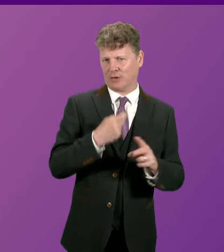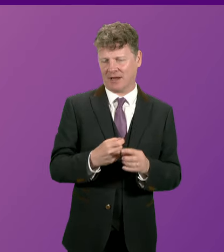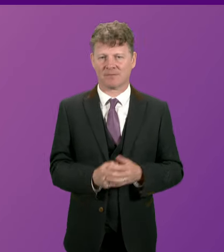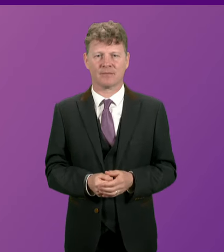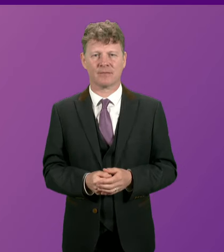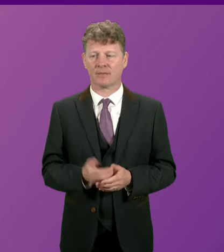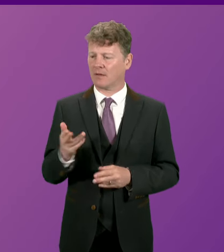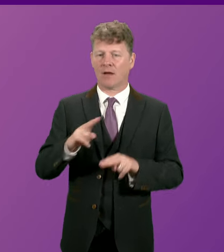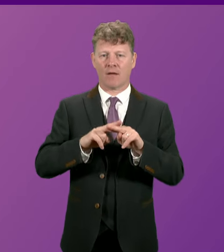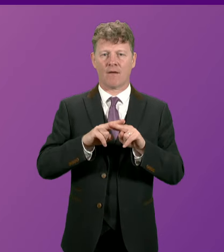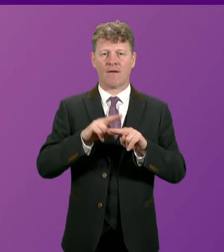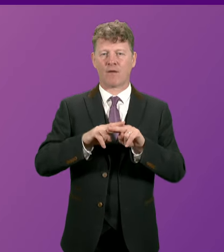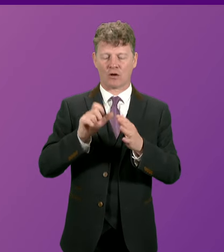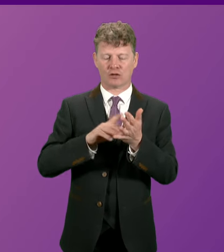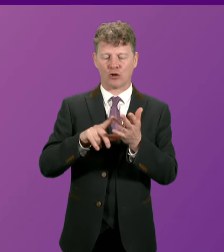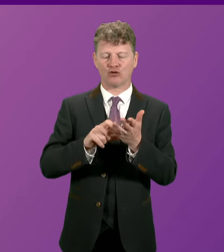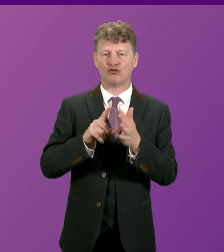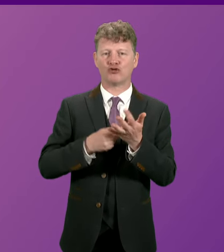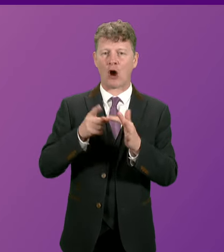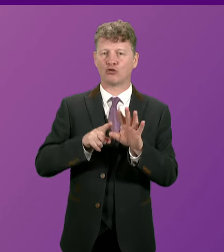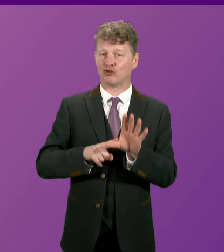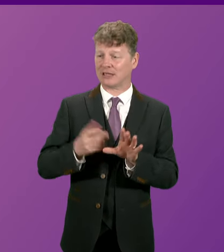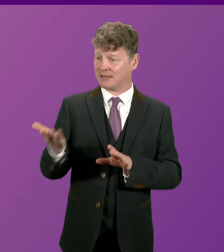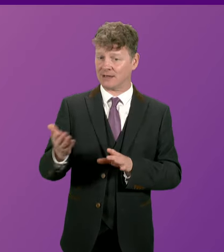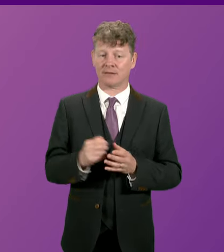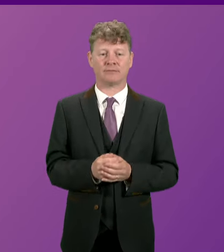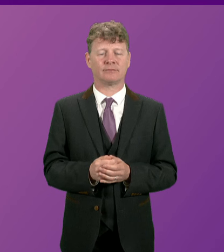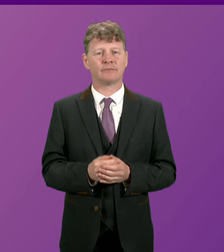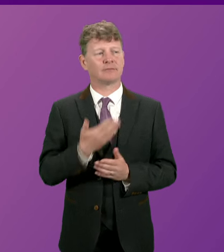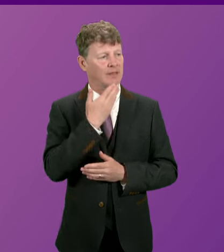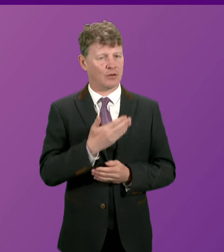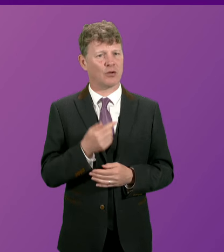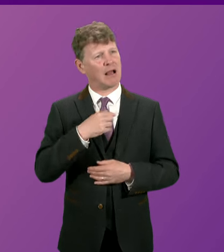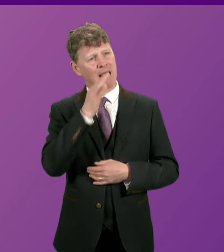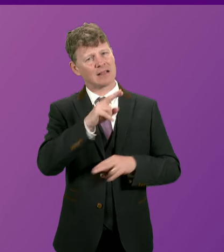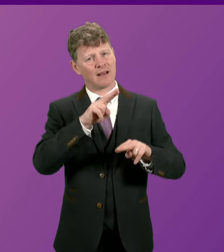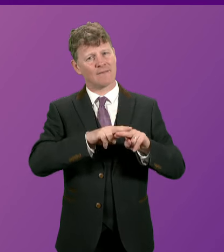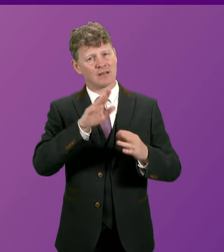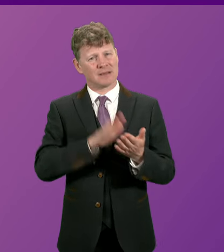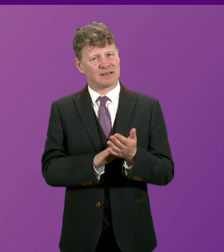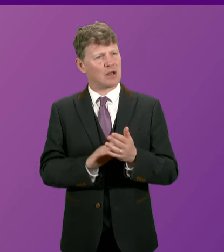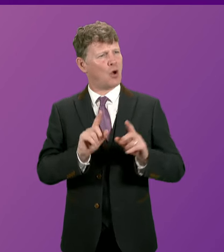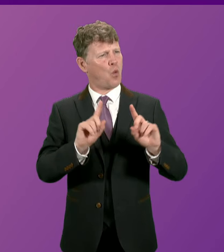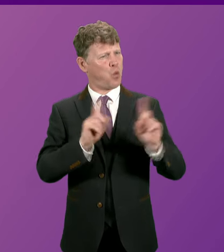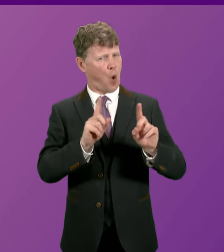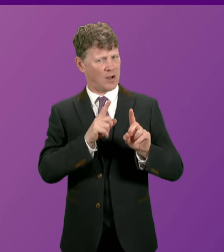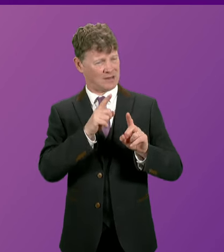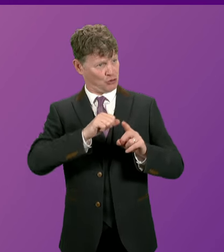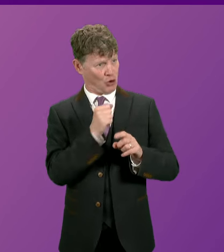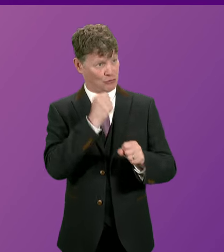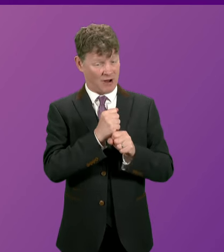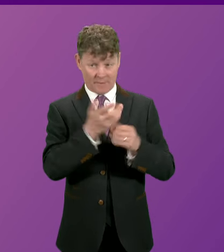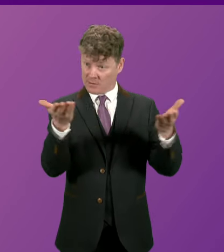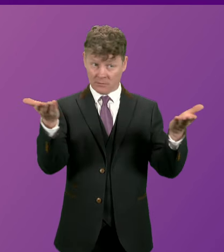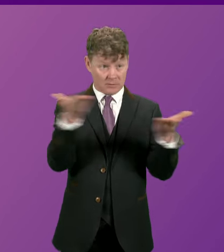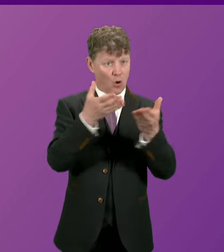six Foisal Chowdhury thank you preceding officer to ask the first minister what recent discussion the Scottish government has had with